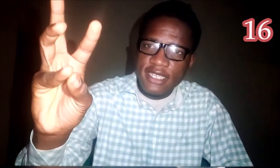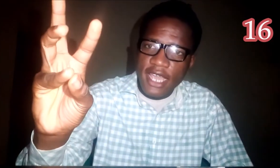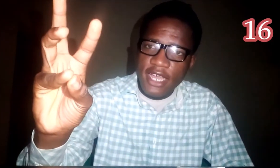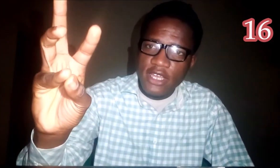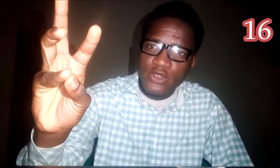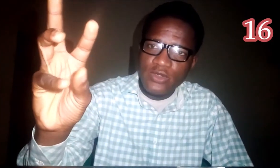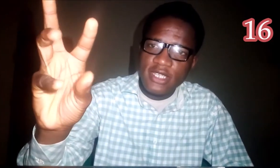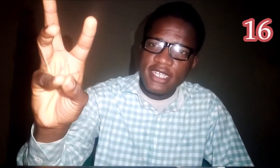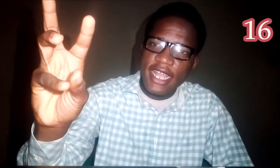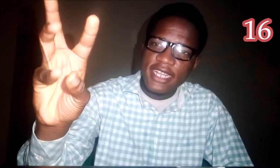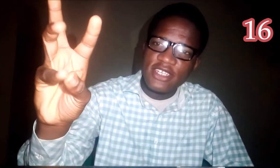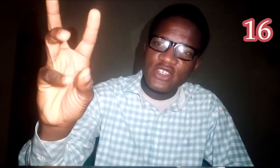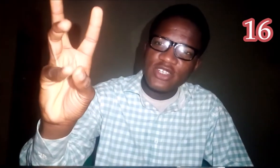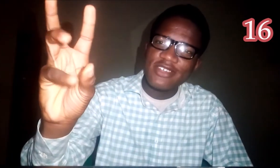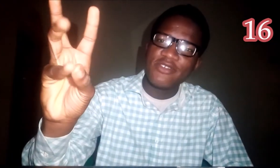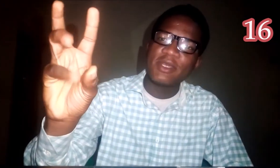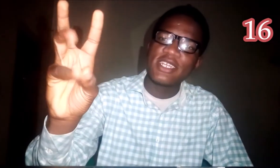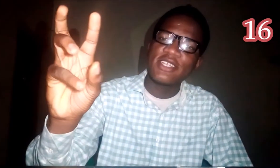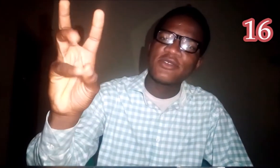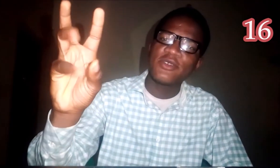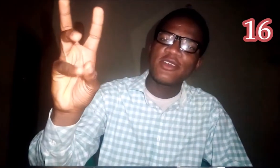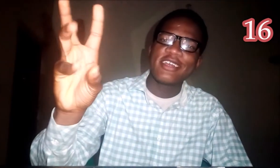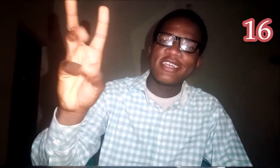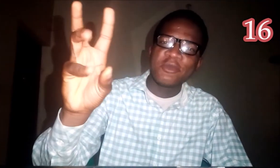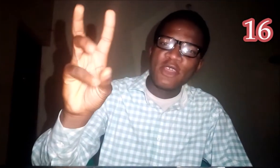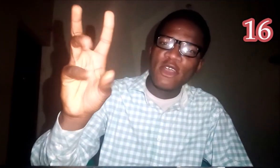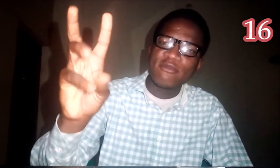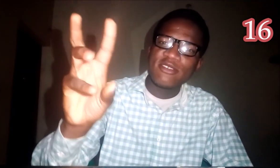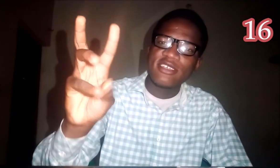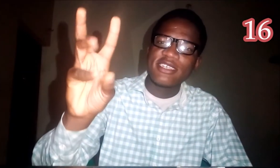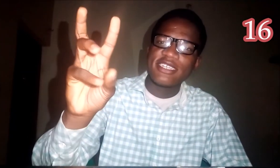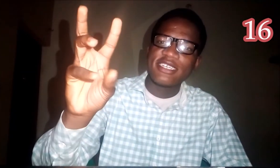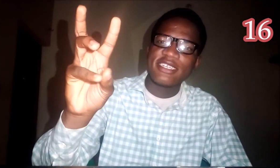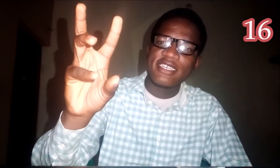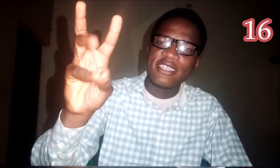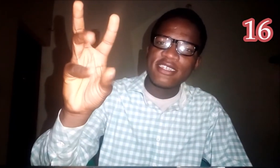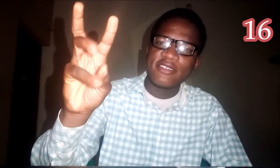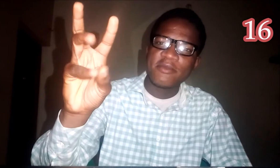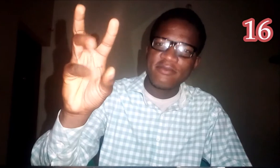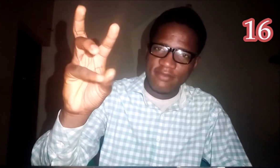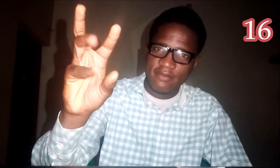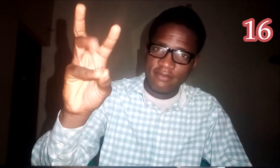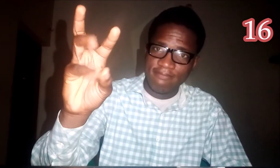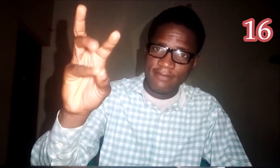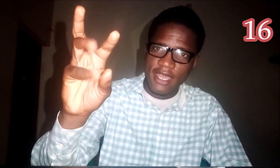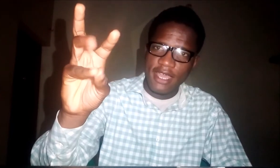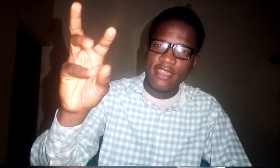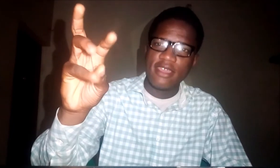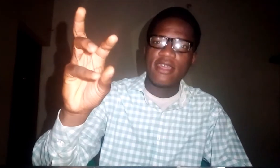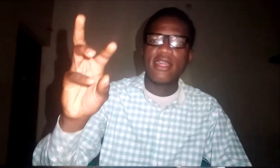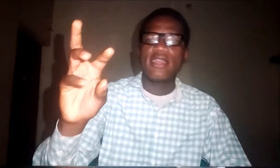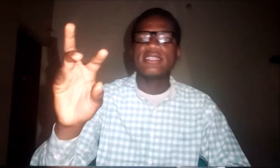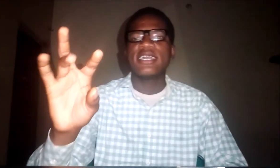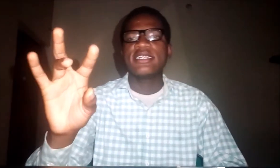here. Do six like this. Just rub it a little. It comes. Sixteen. Right. Then.